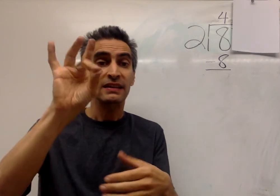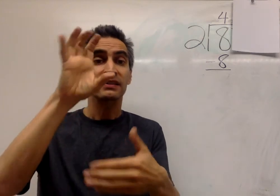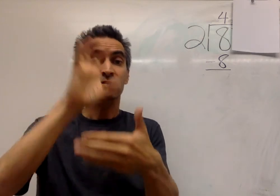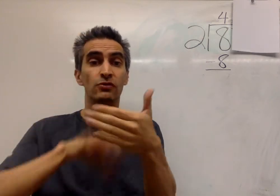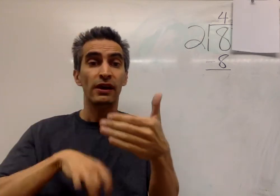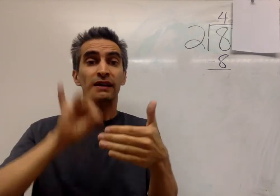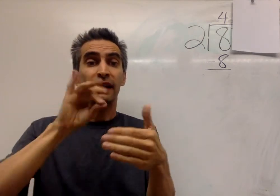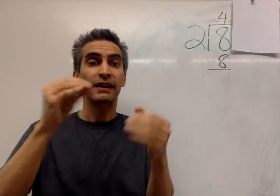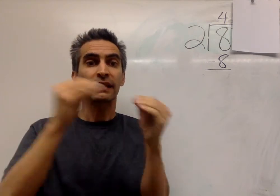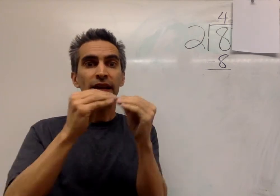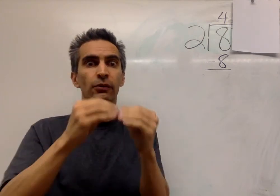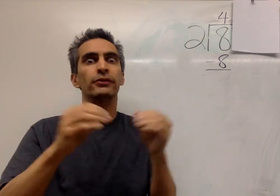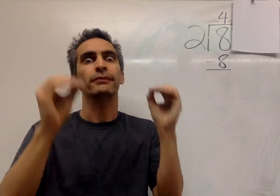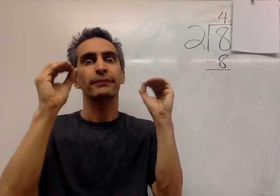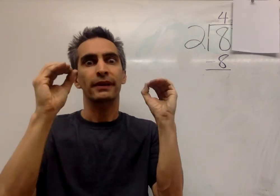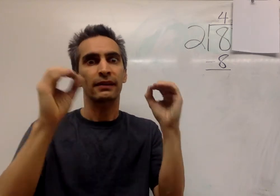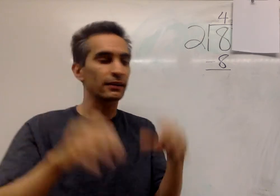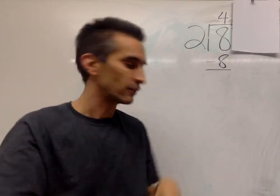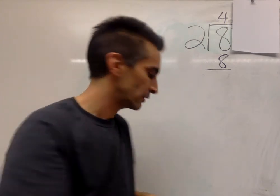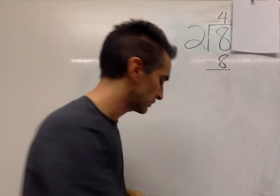Eight minus eight equals zero.